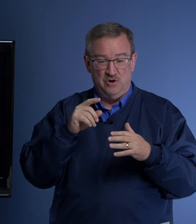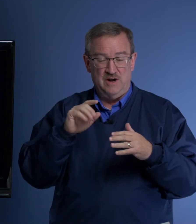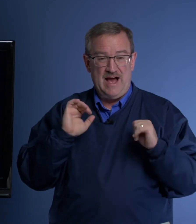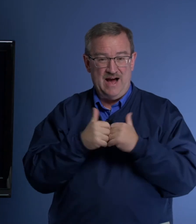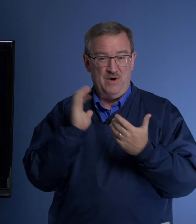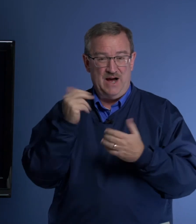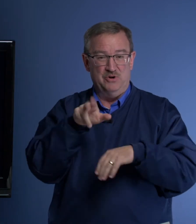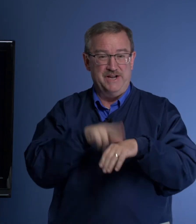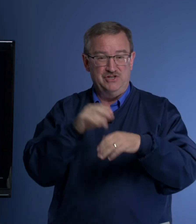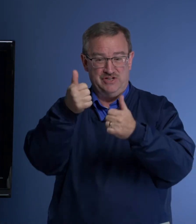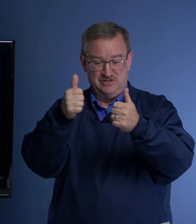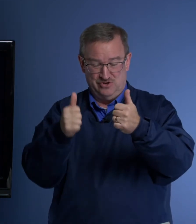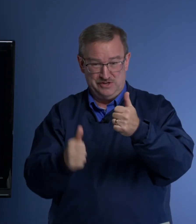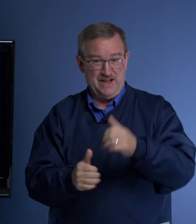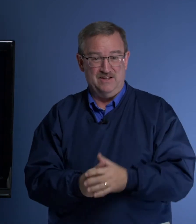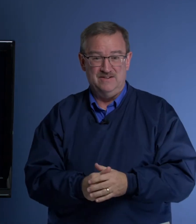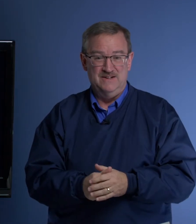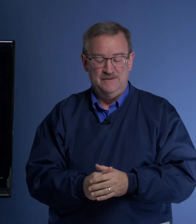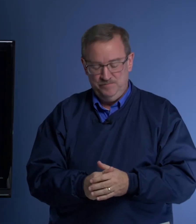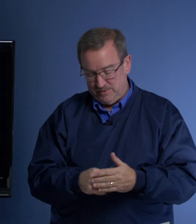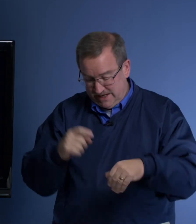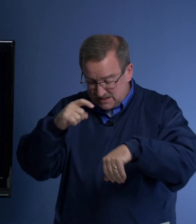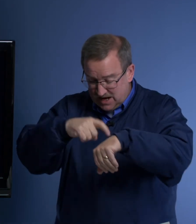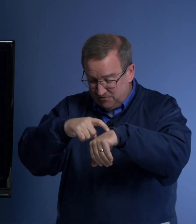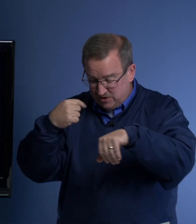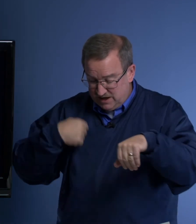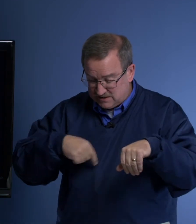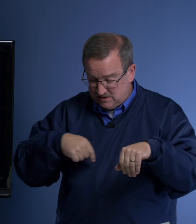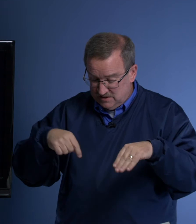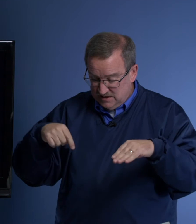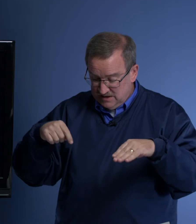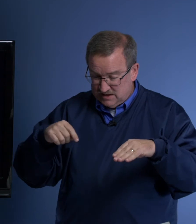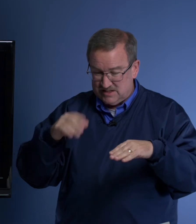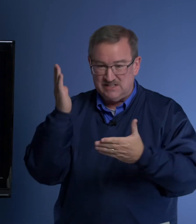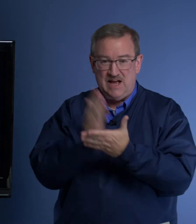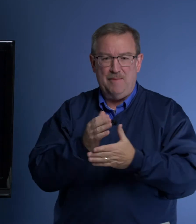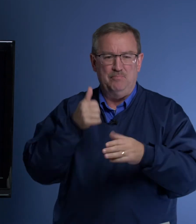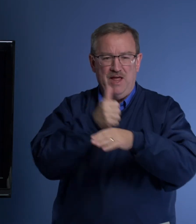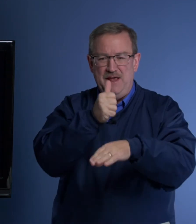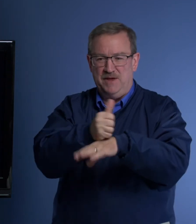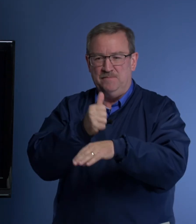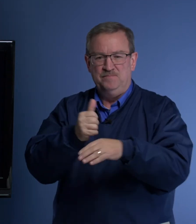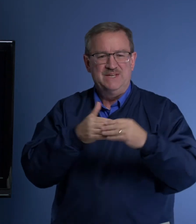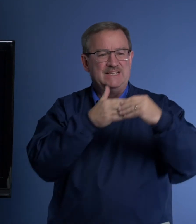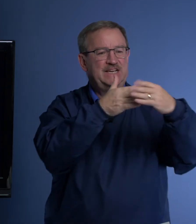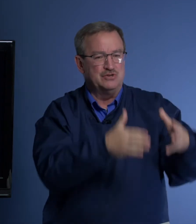how our nation has gone down. It's time for us to stop blaming leadership